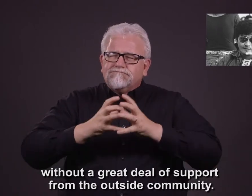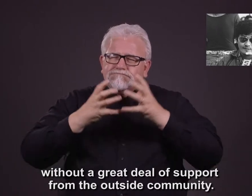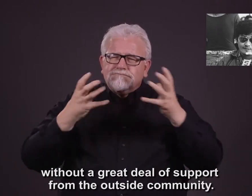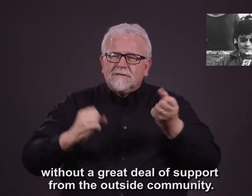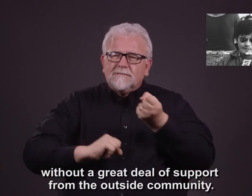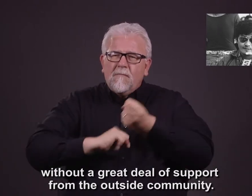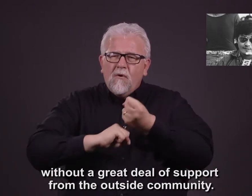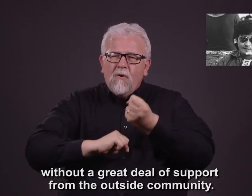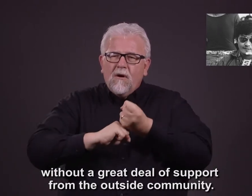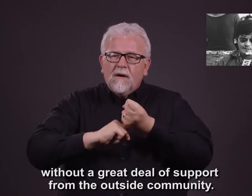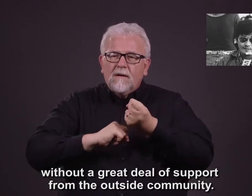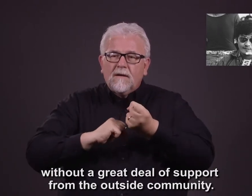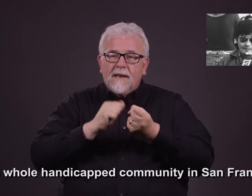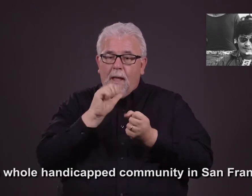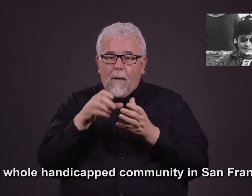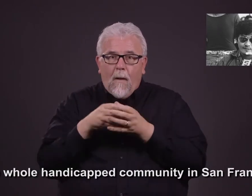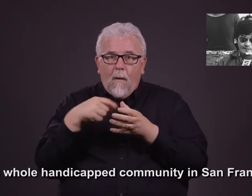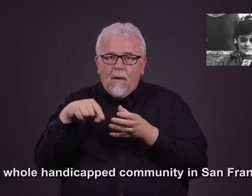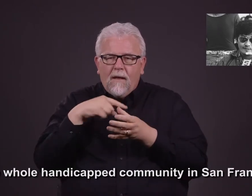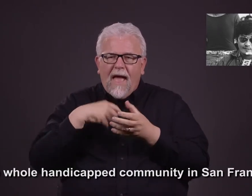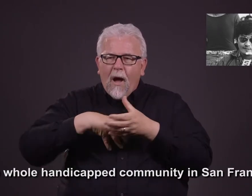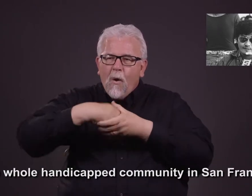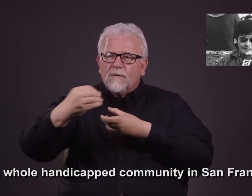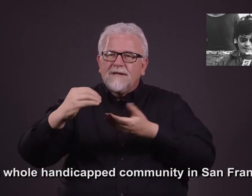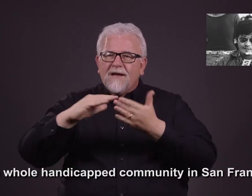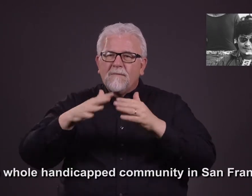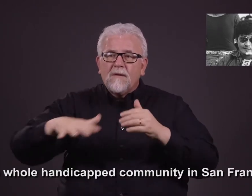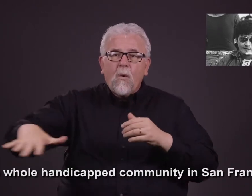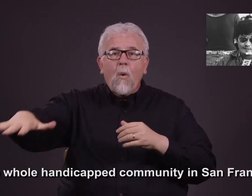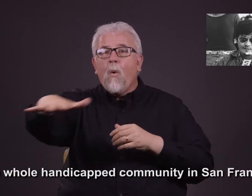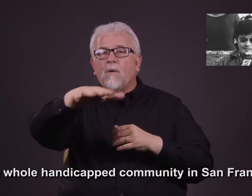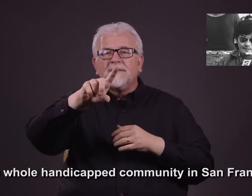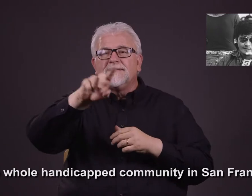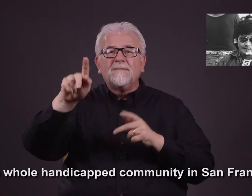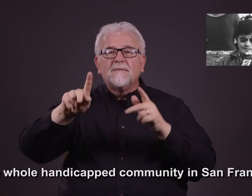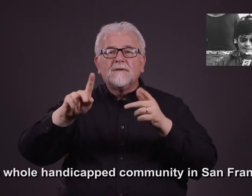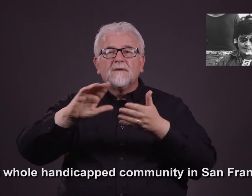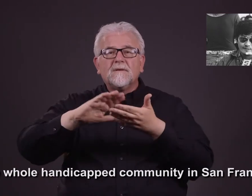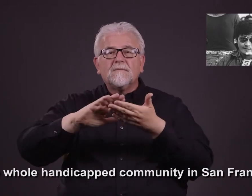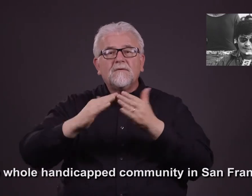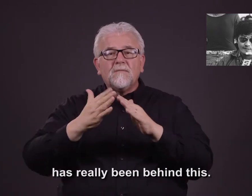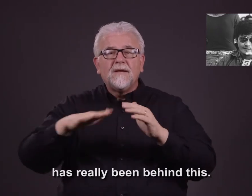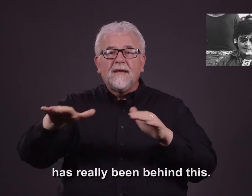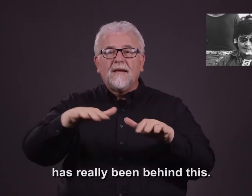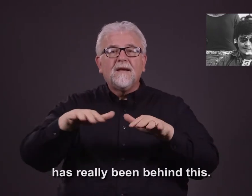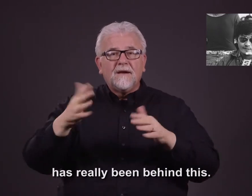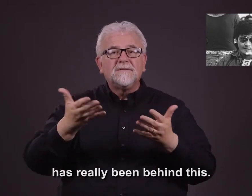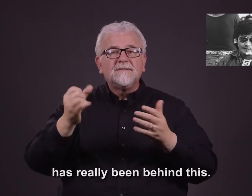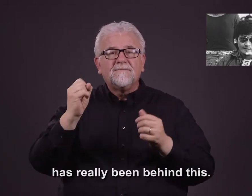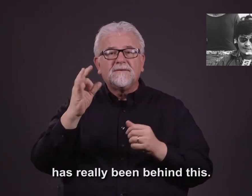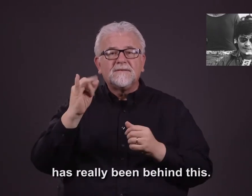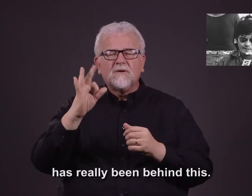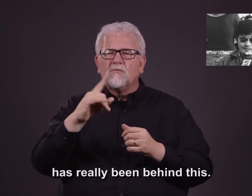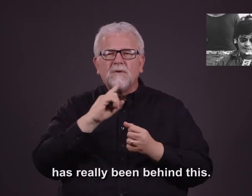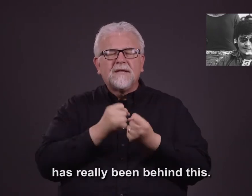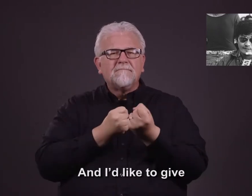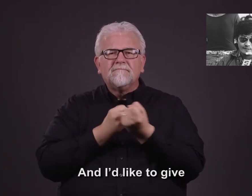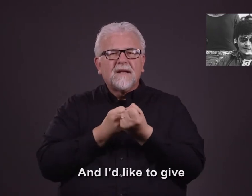outside community. The whole handicapped community in San Francisco has really been behind us. And